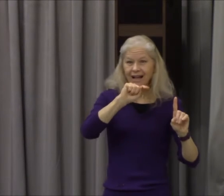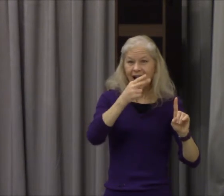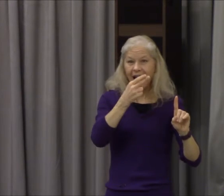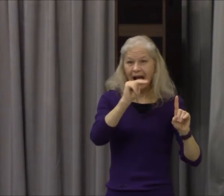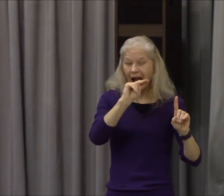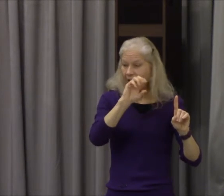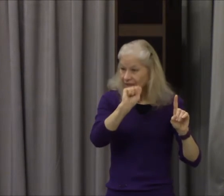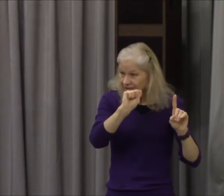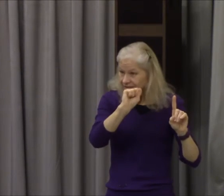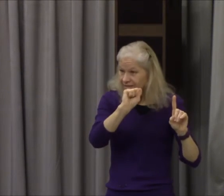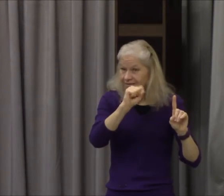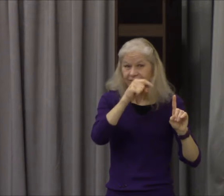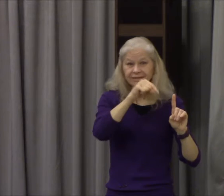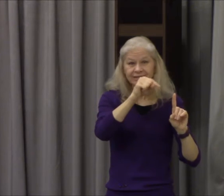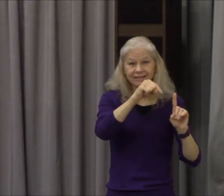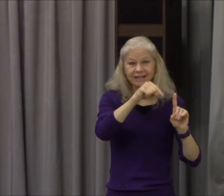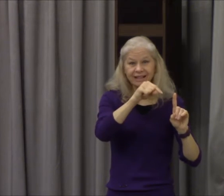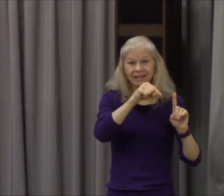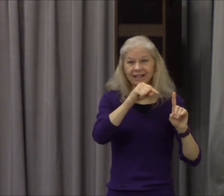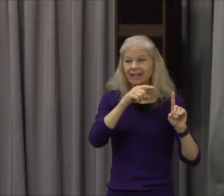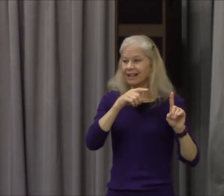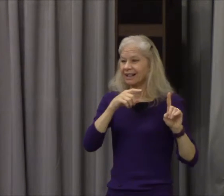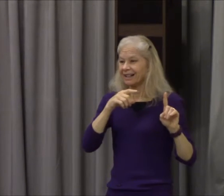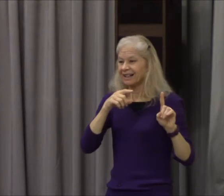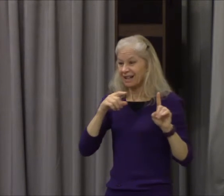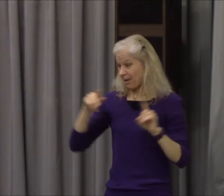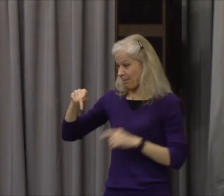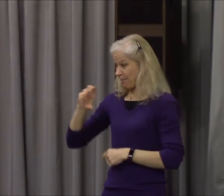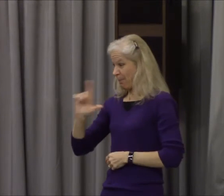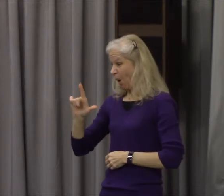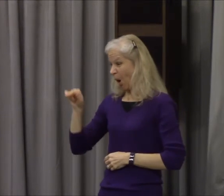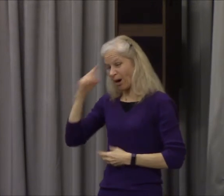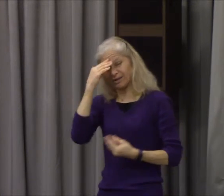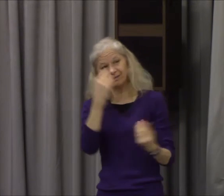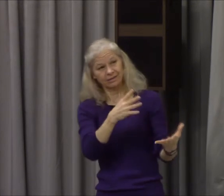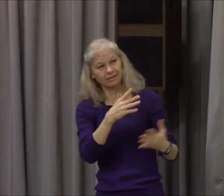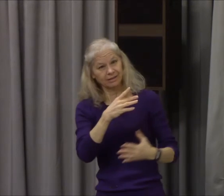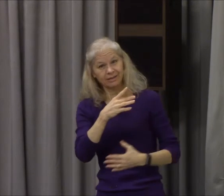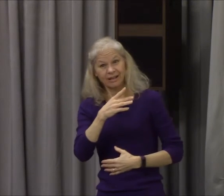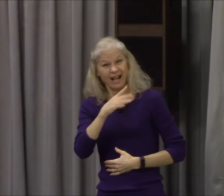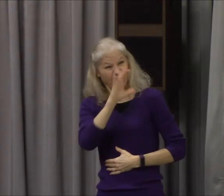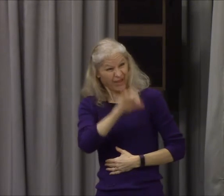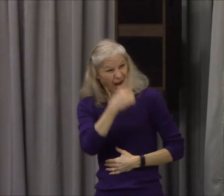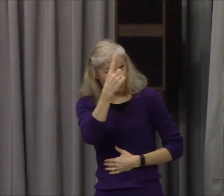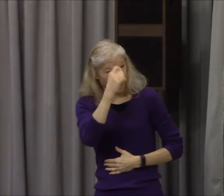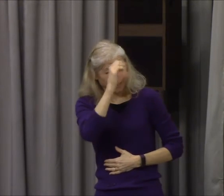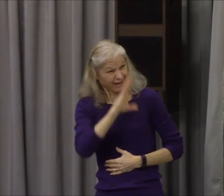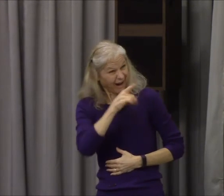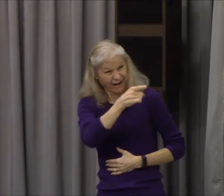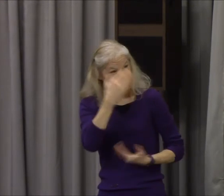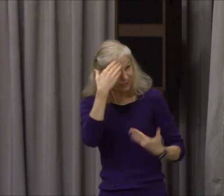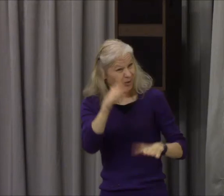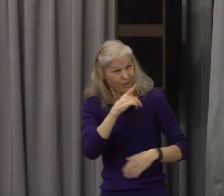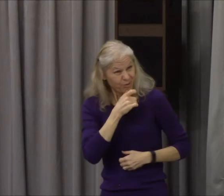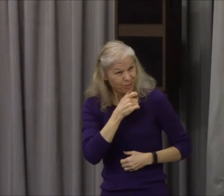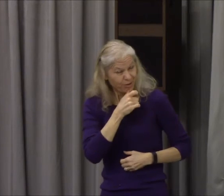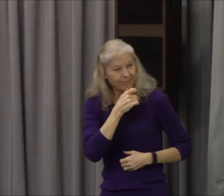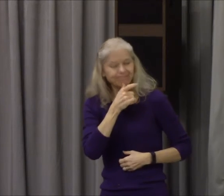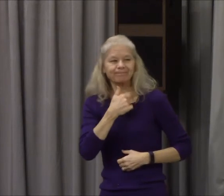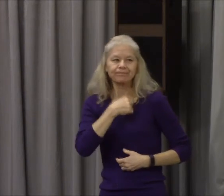he's known he says he has made of one blood all nations of men to dwell on the face of the earth he's determined all the times